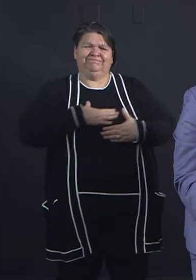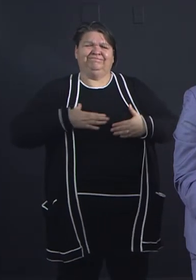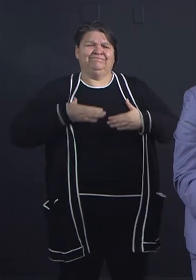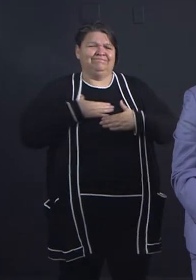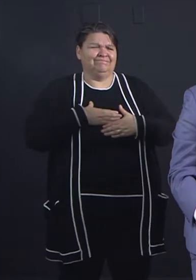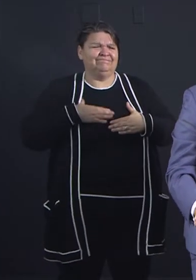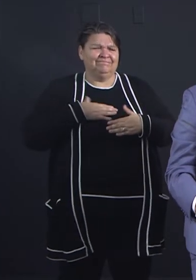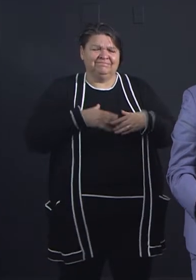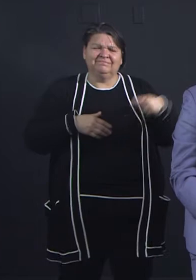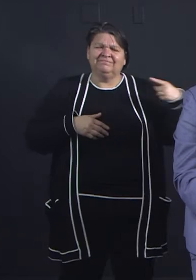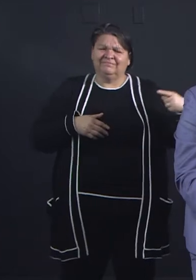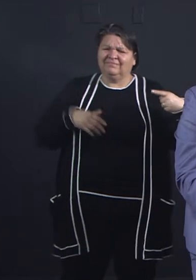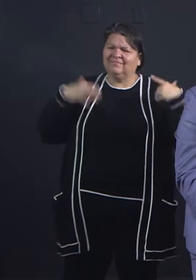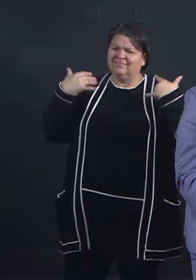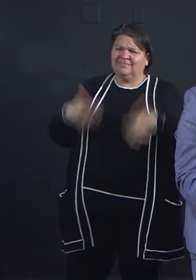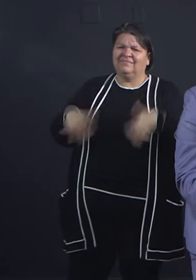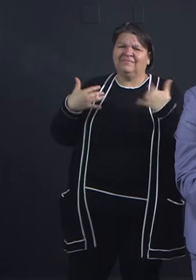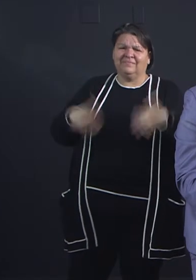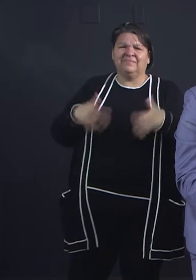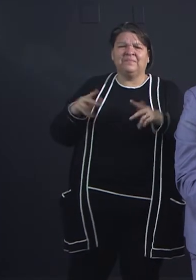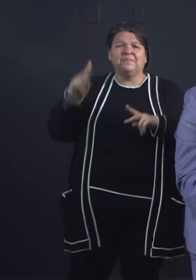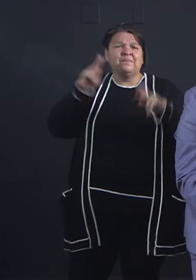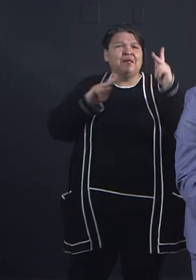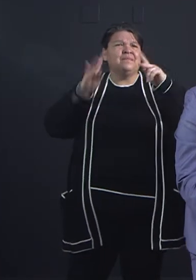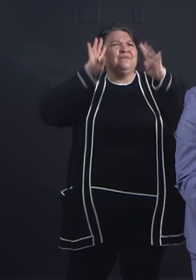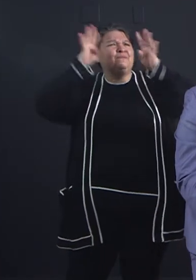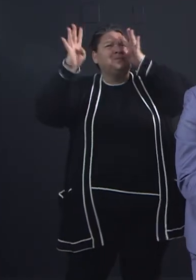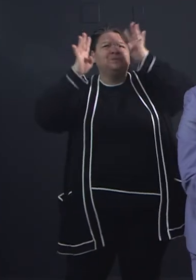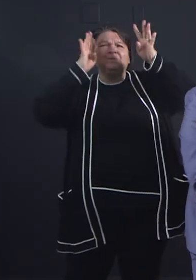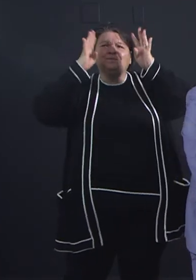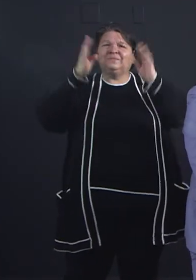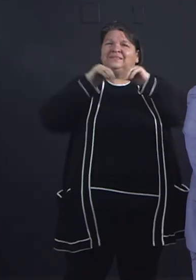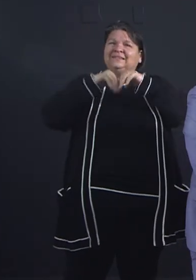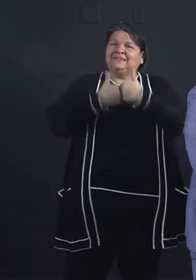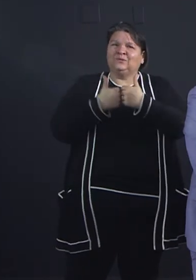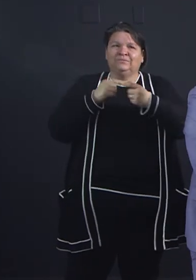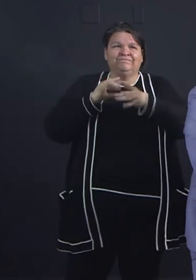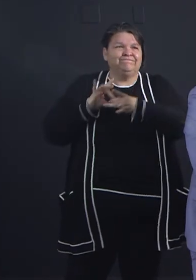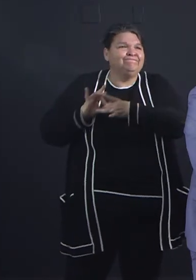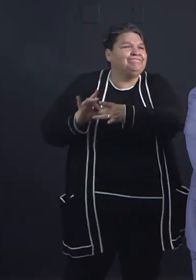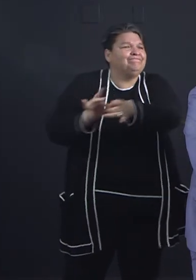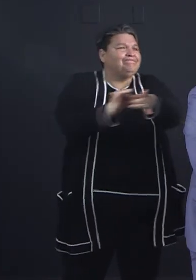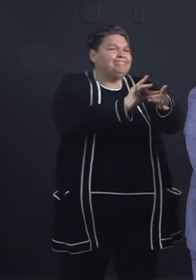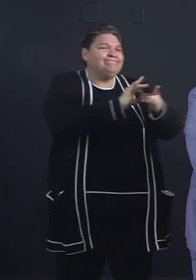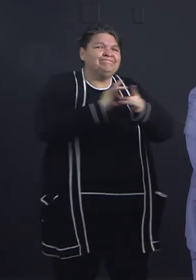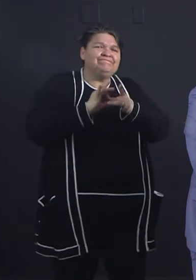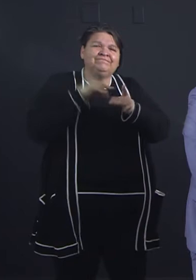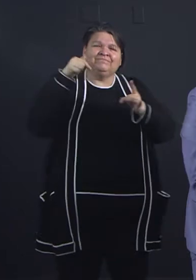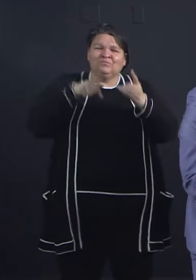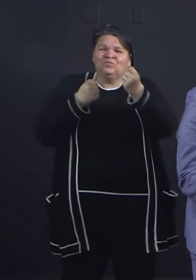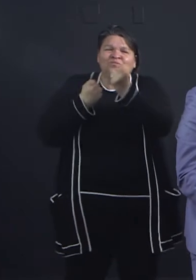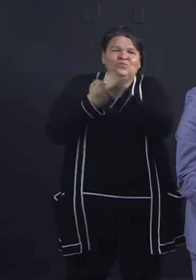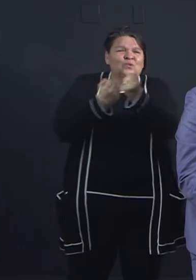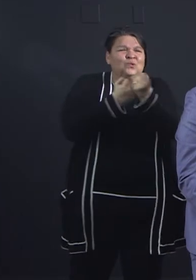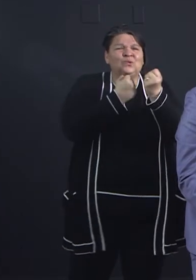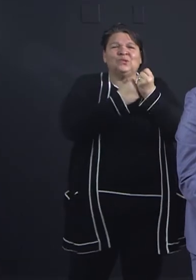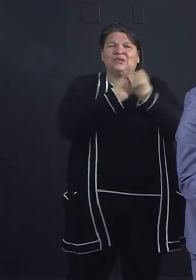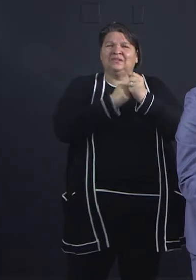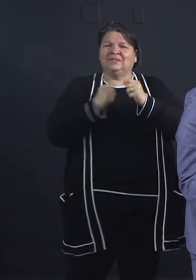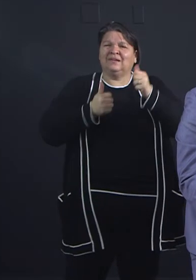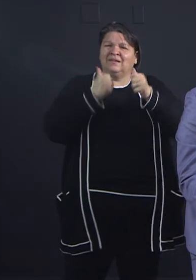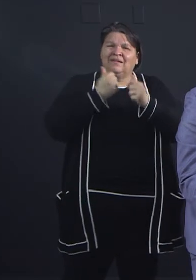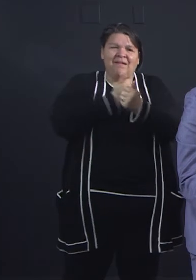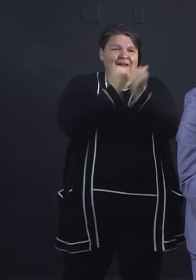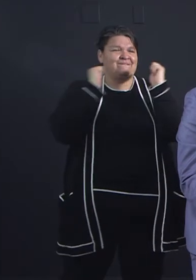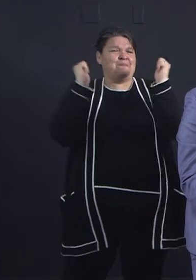that people have done in this community to come together, not just to support our kids, but to support everybody. So the old question comes up